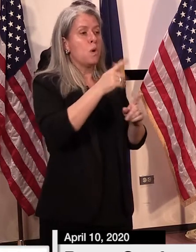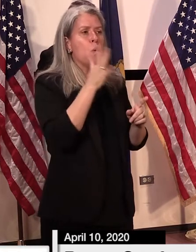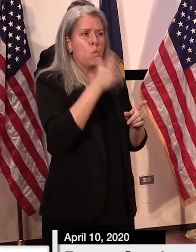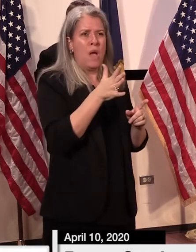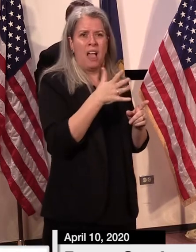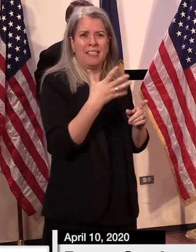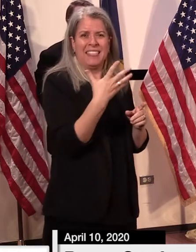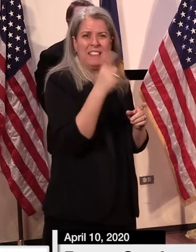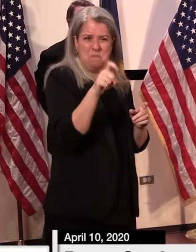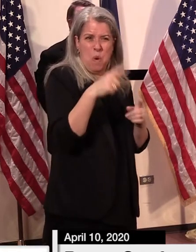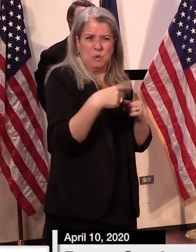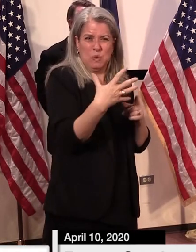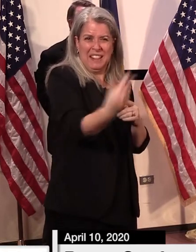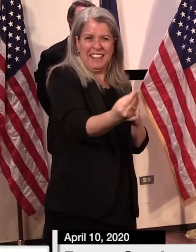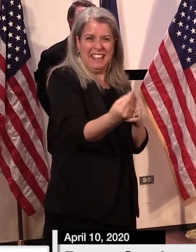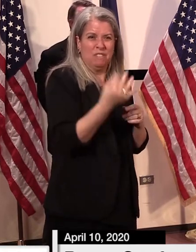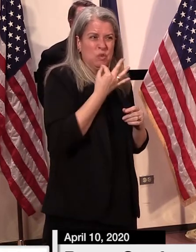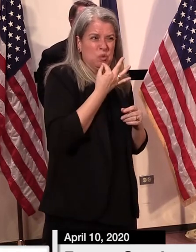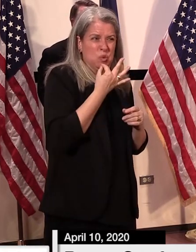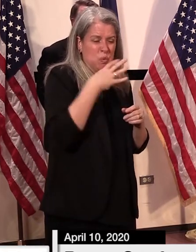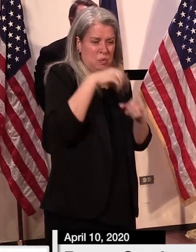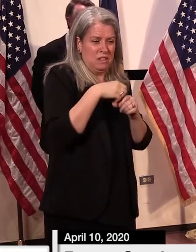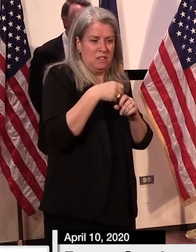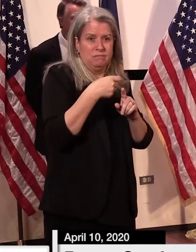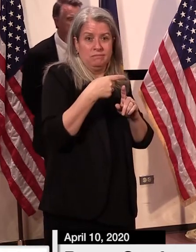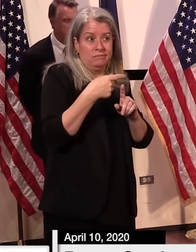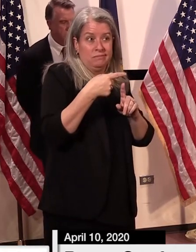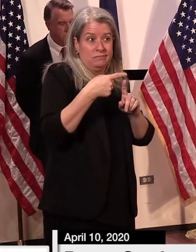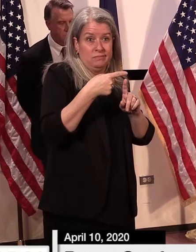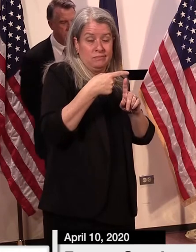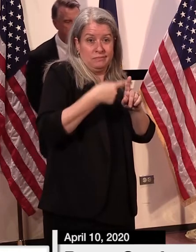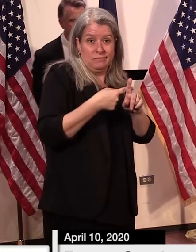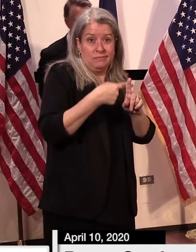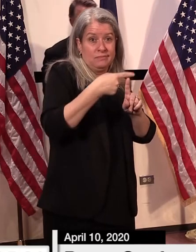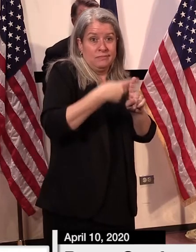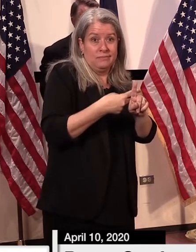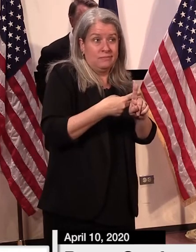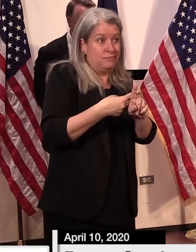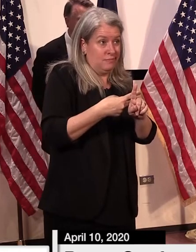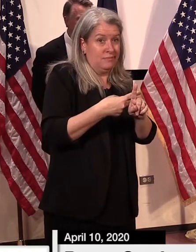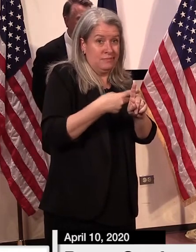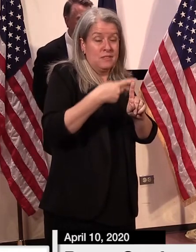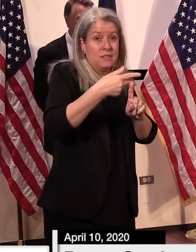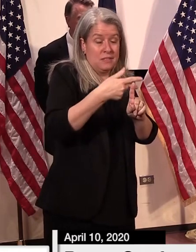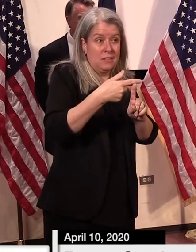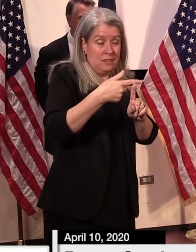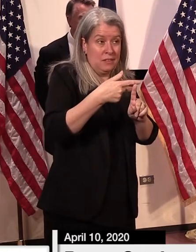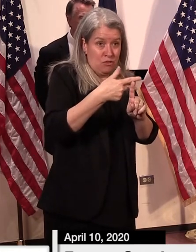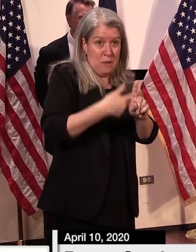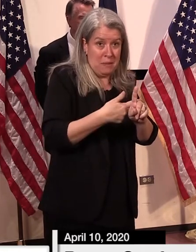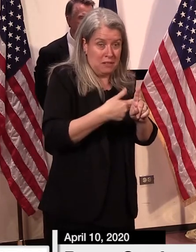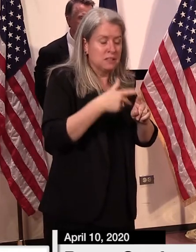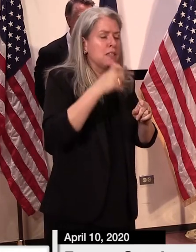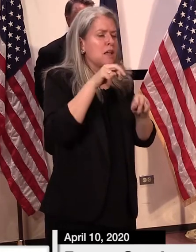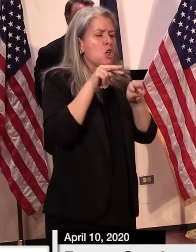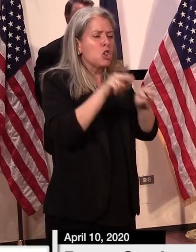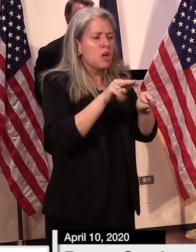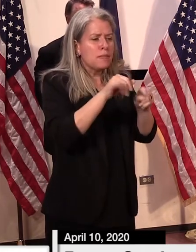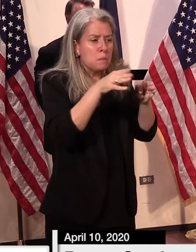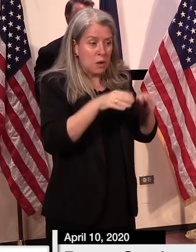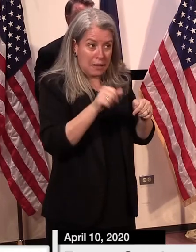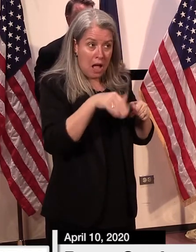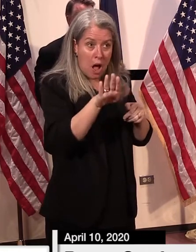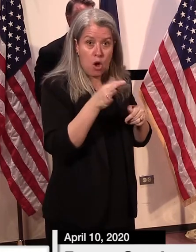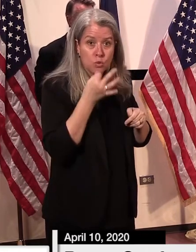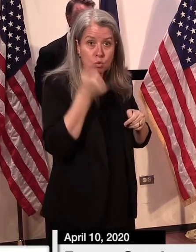cases individually they've also made sure that again when they're doing all this they've